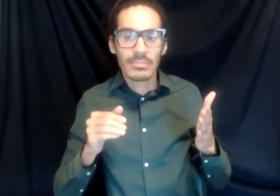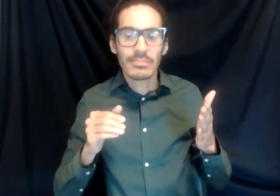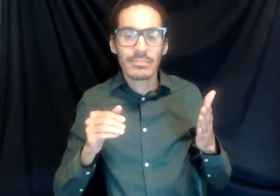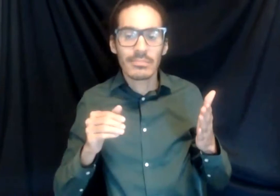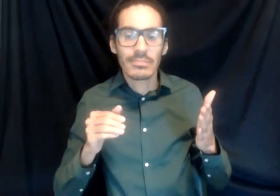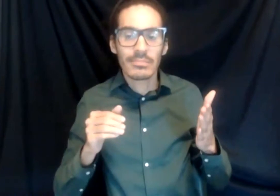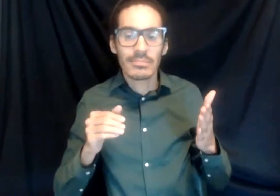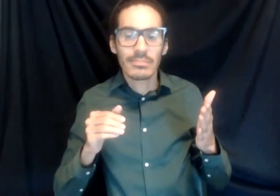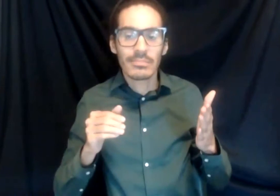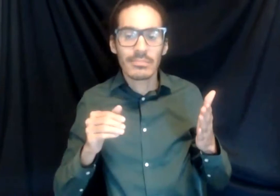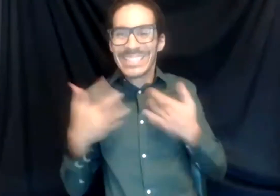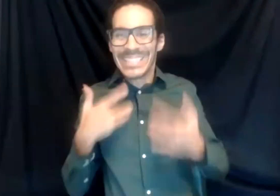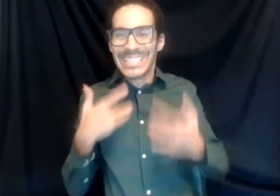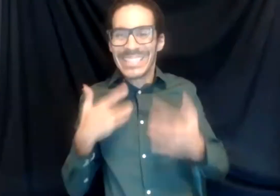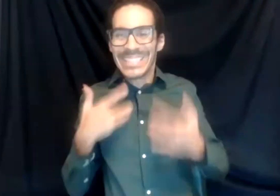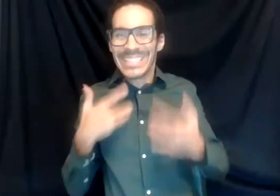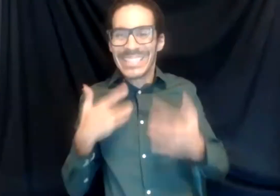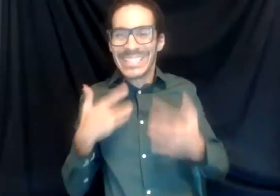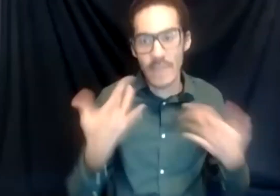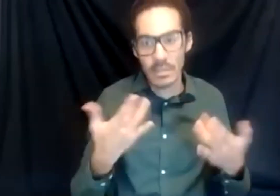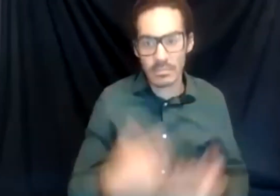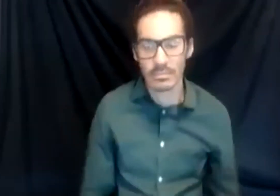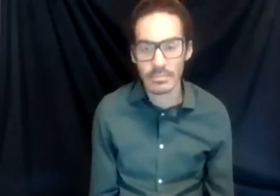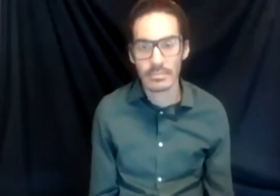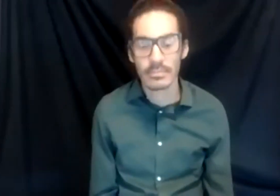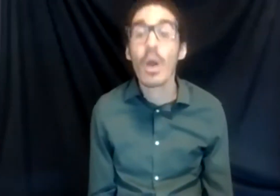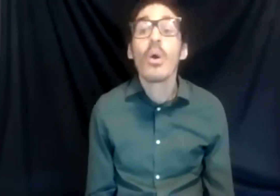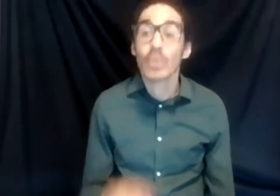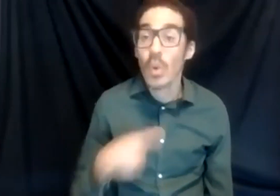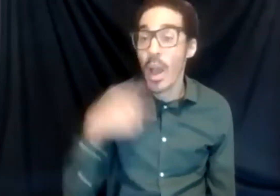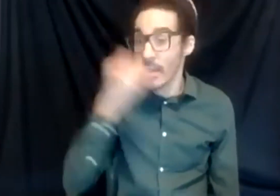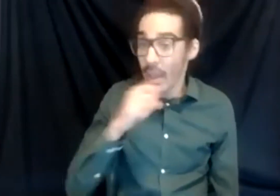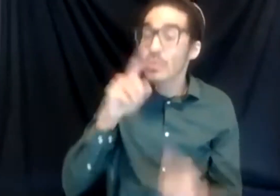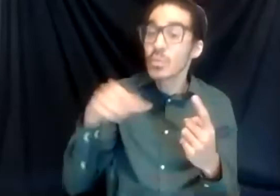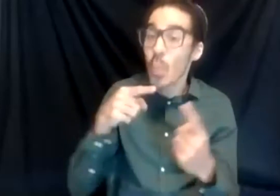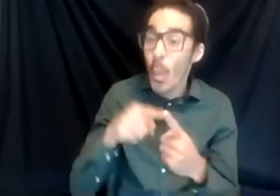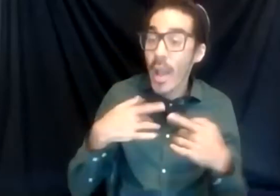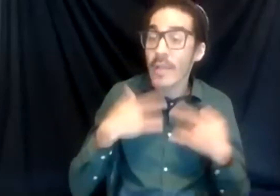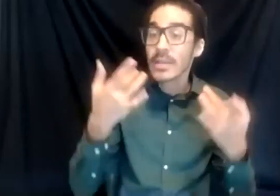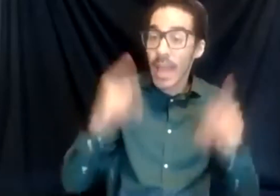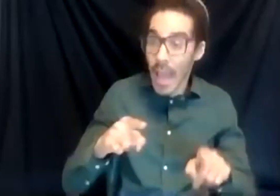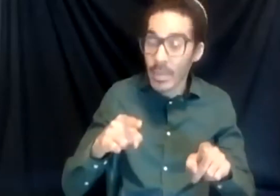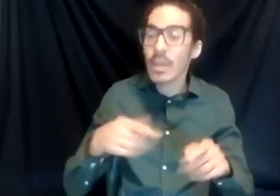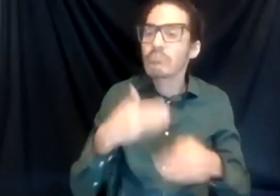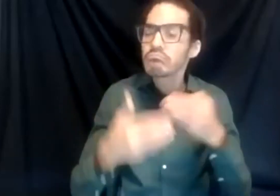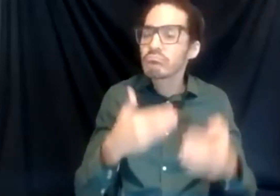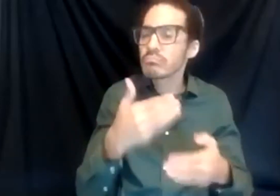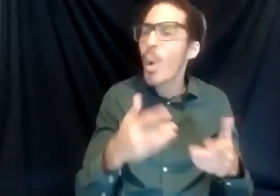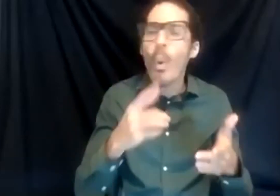So when I guess sort of when an event is happening, going on, you know, what, what would it take to make it feel like it's a